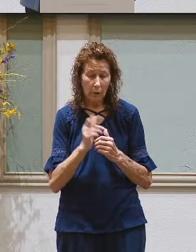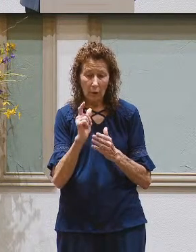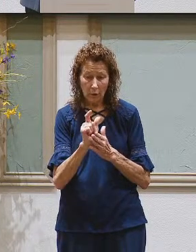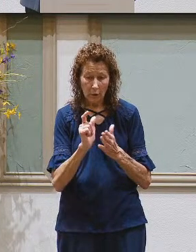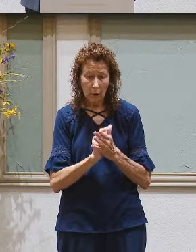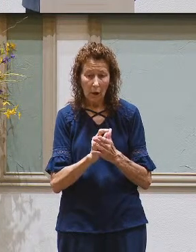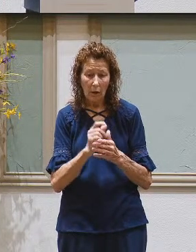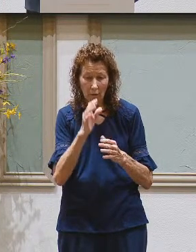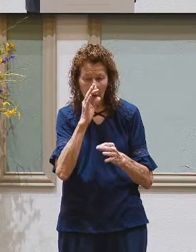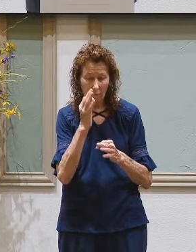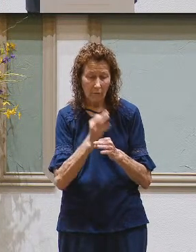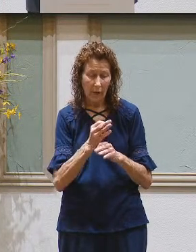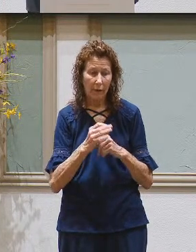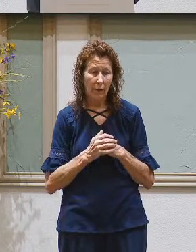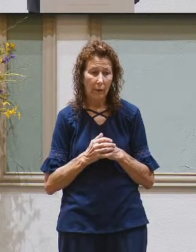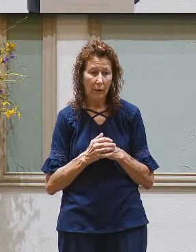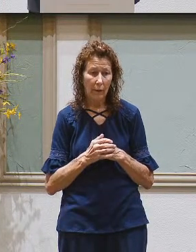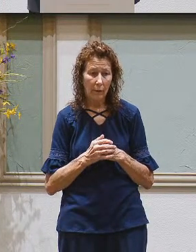by law of faith